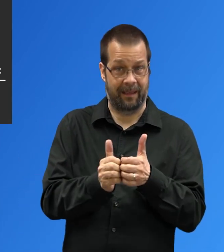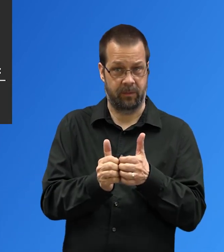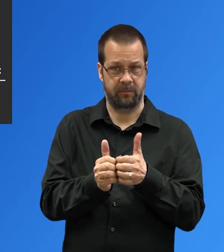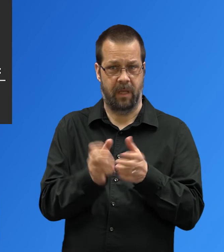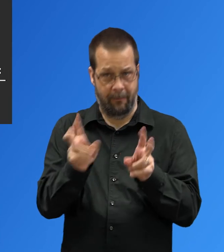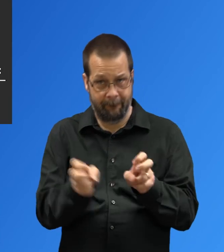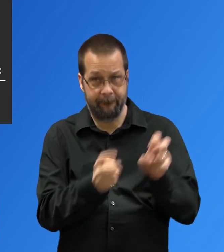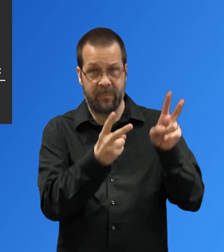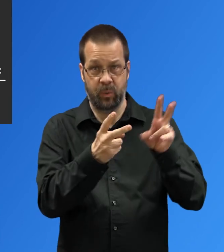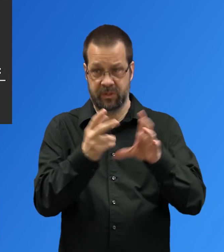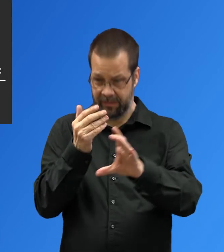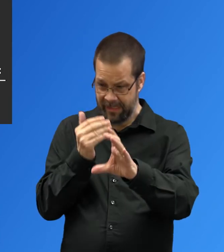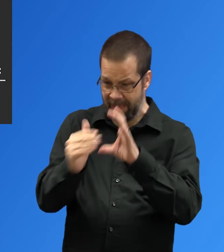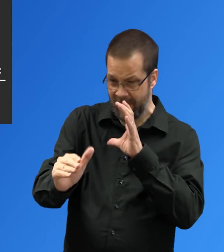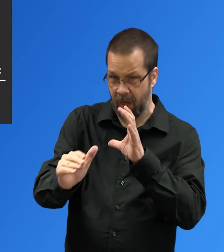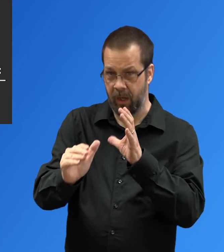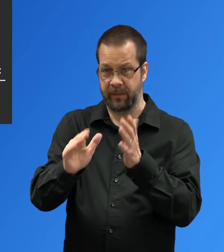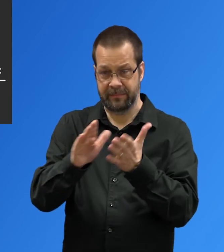&A, if applicable